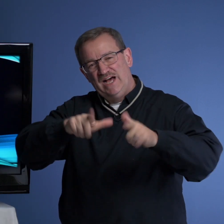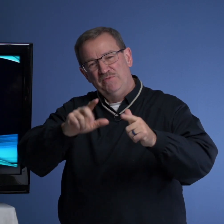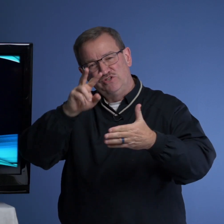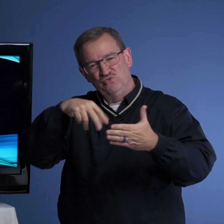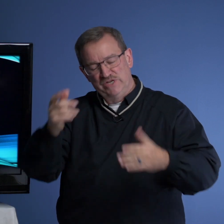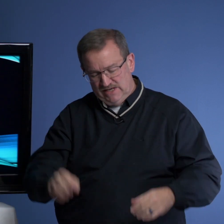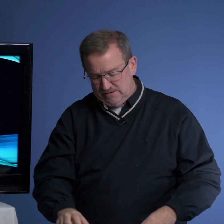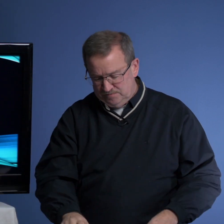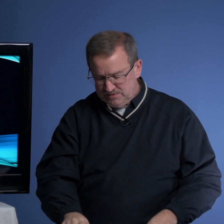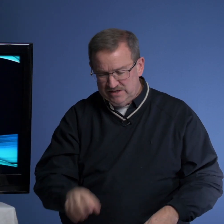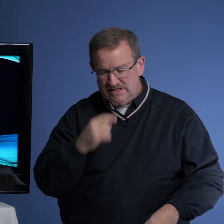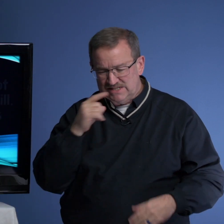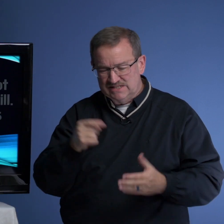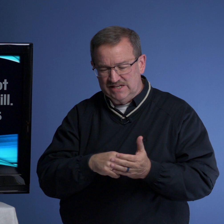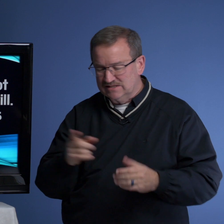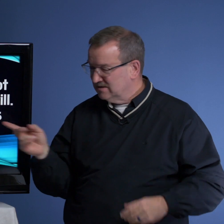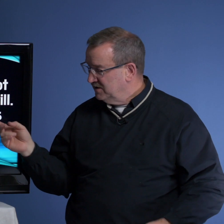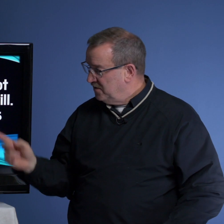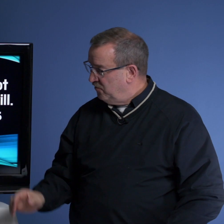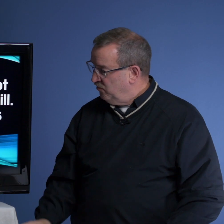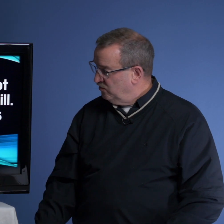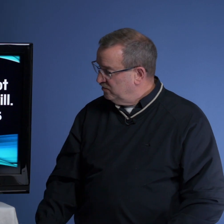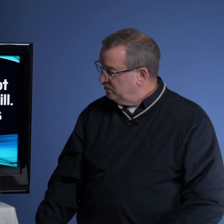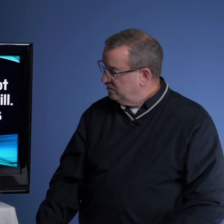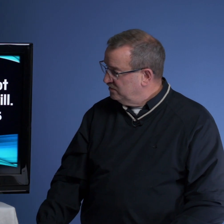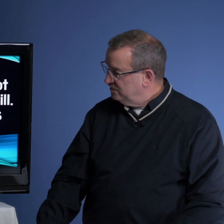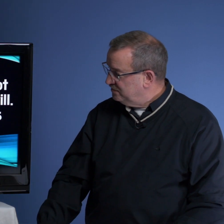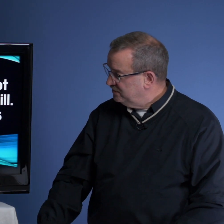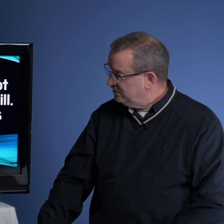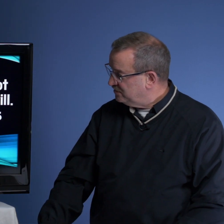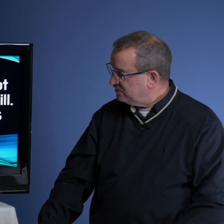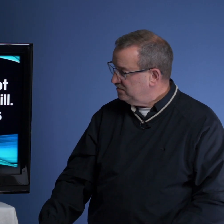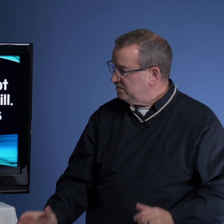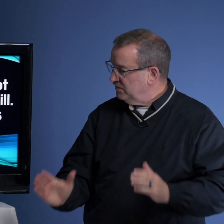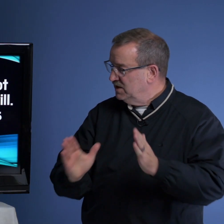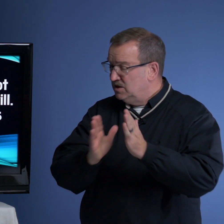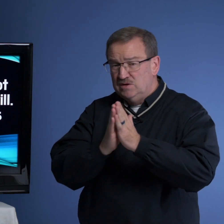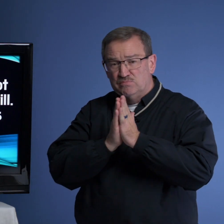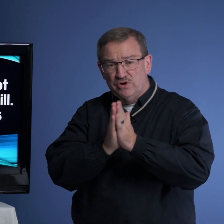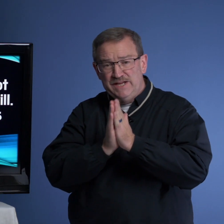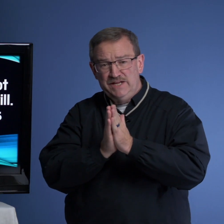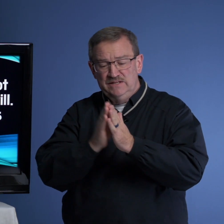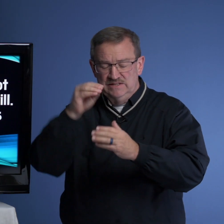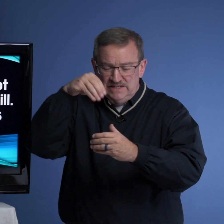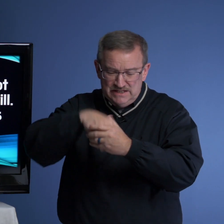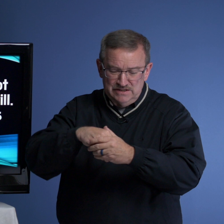I'm going let you read it. It says this, praying in